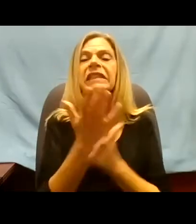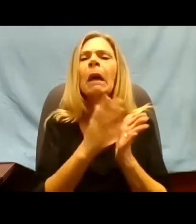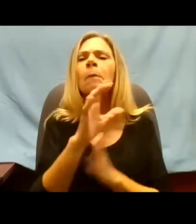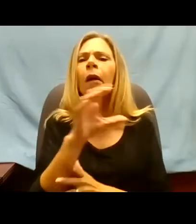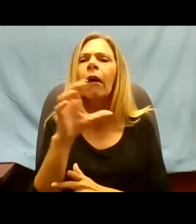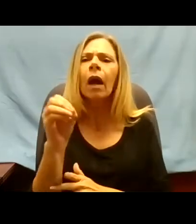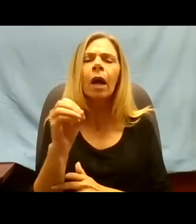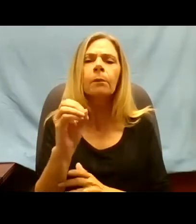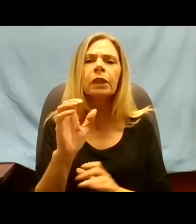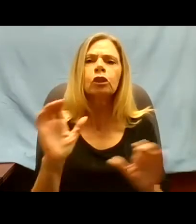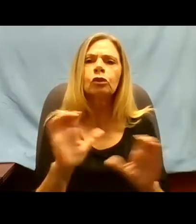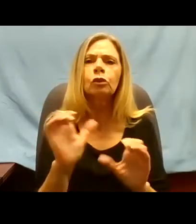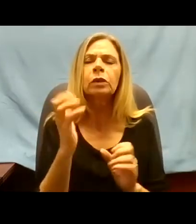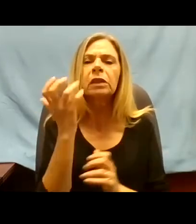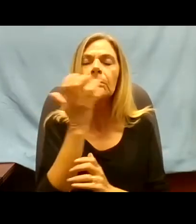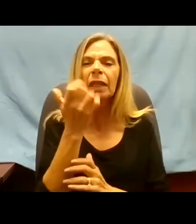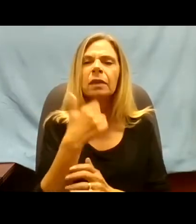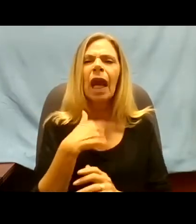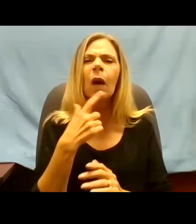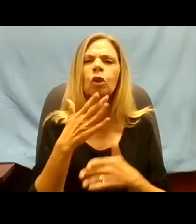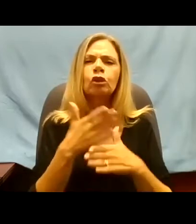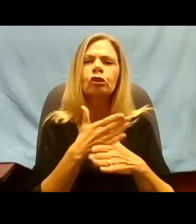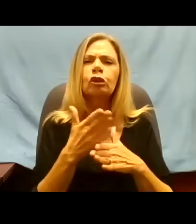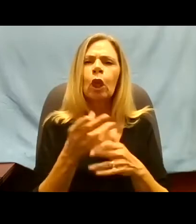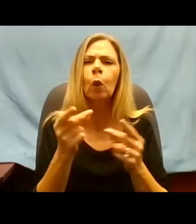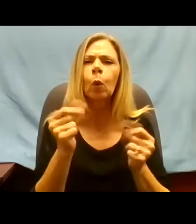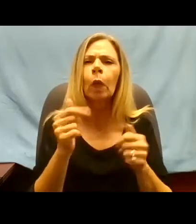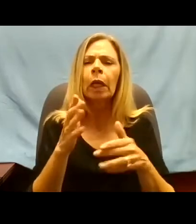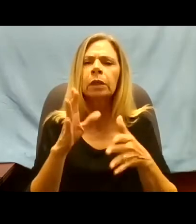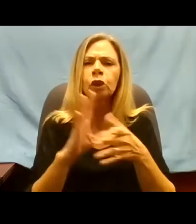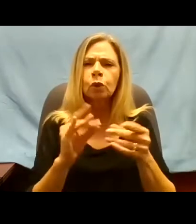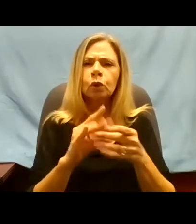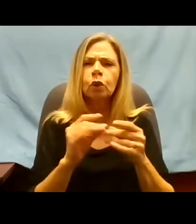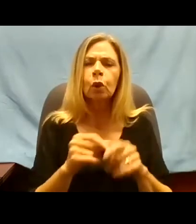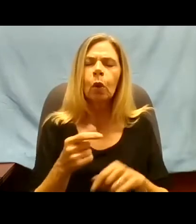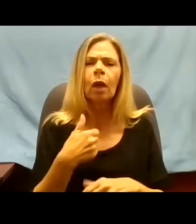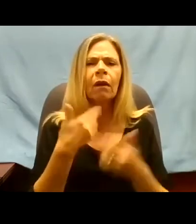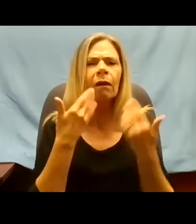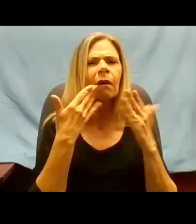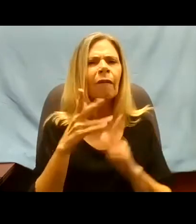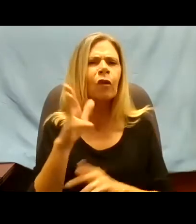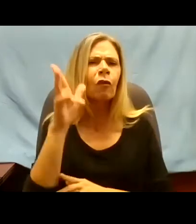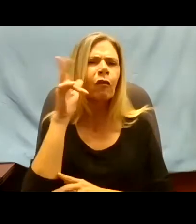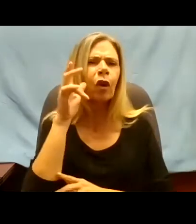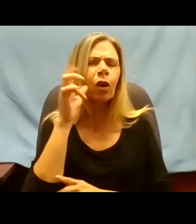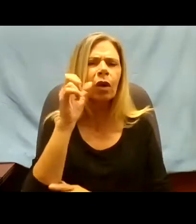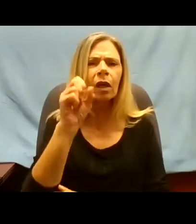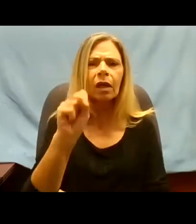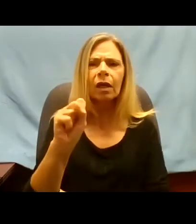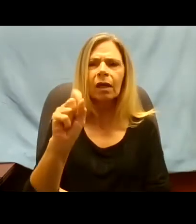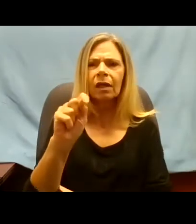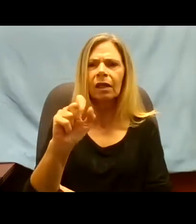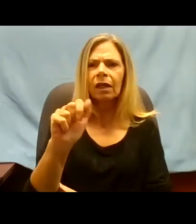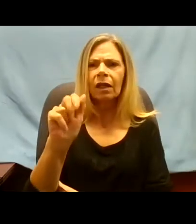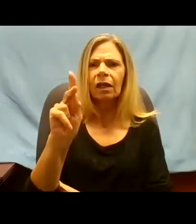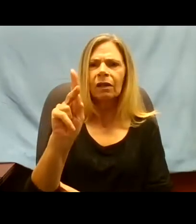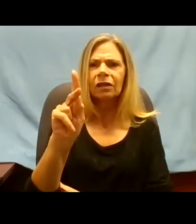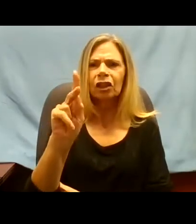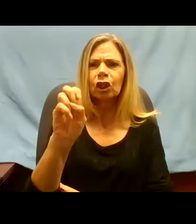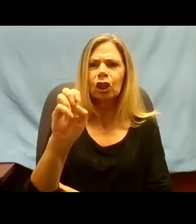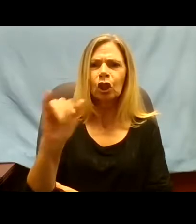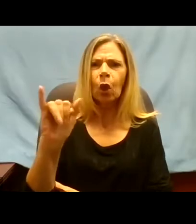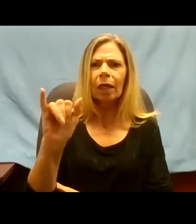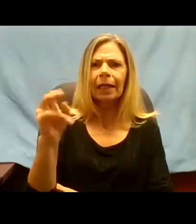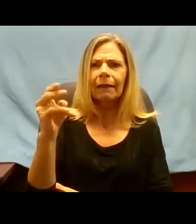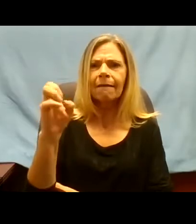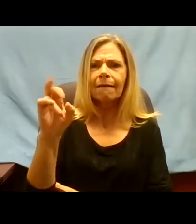me share a quick one with you. I don't know if you've ever heard of a company called Starkey Hearing. They make hearing aids. They